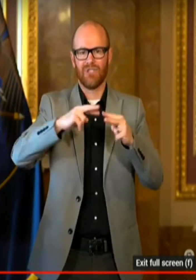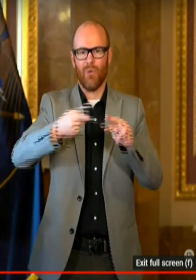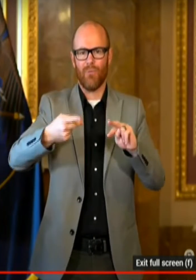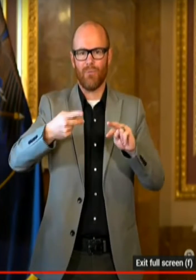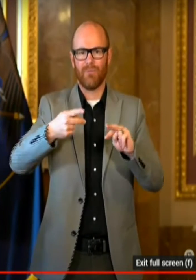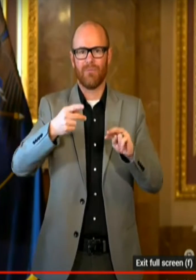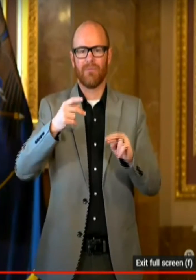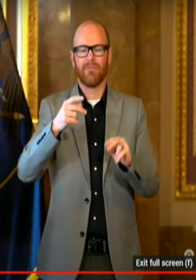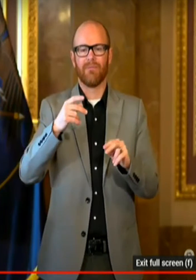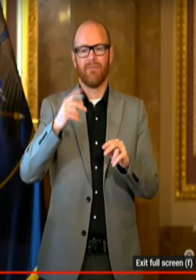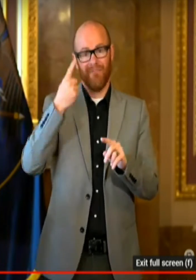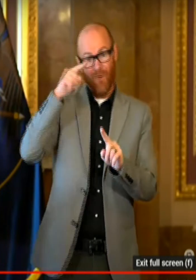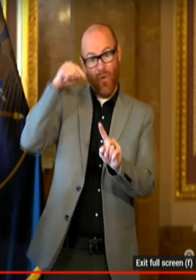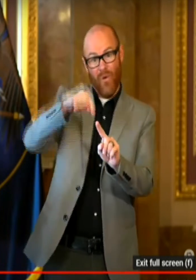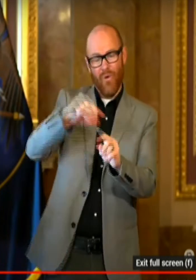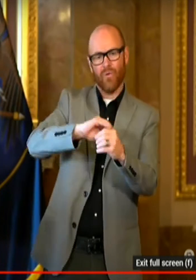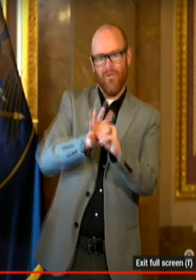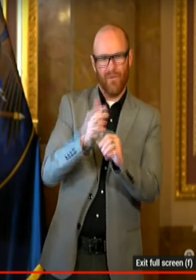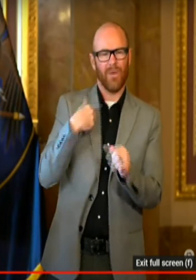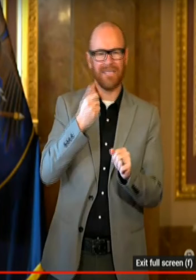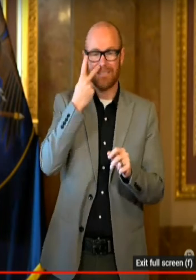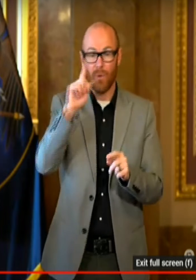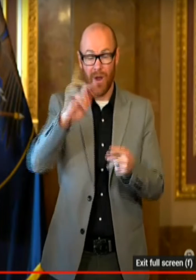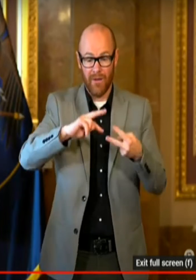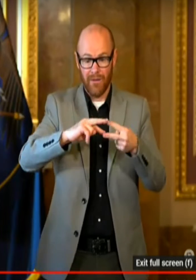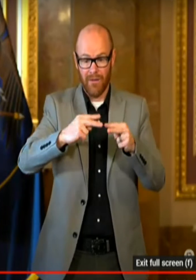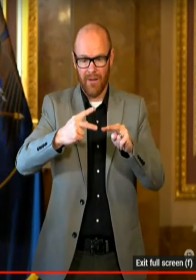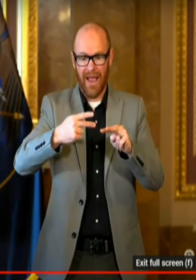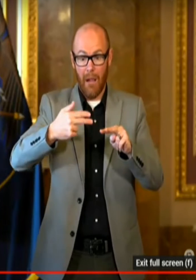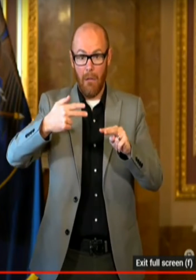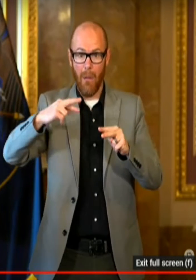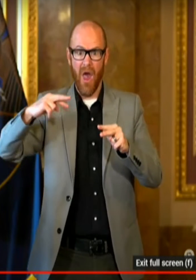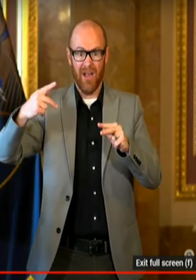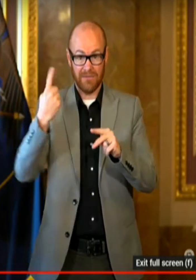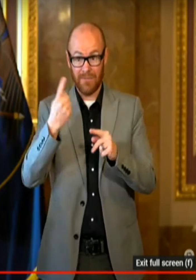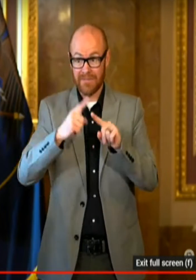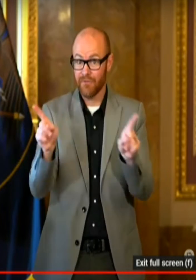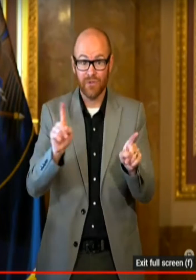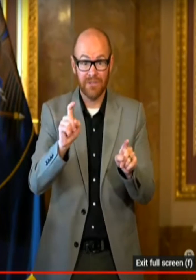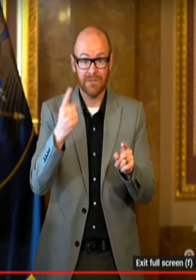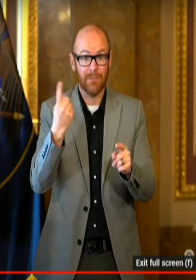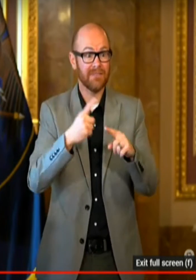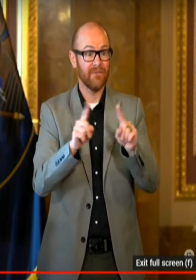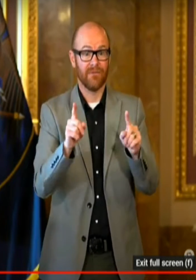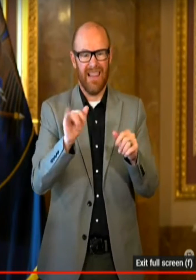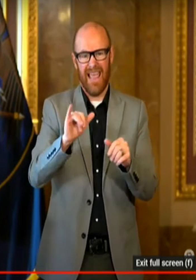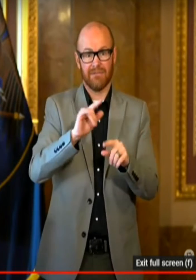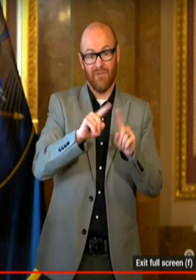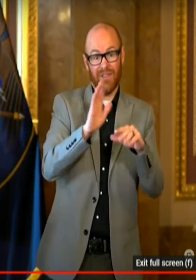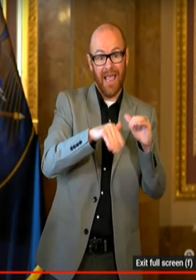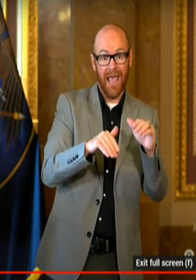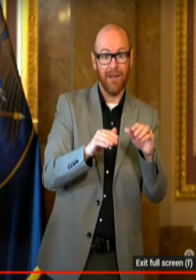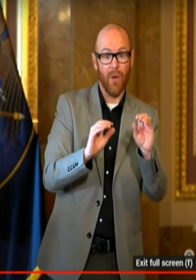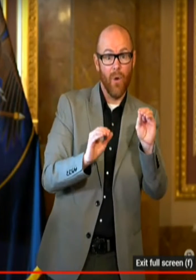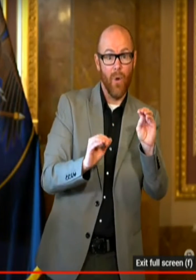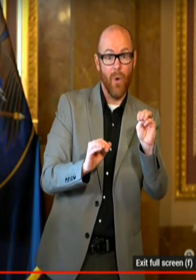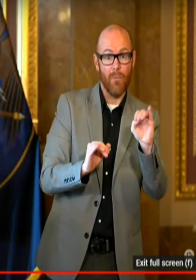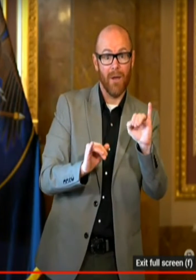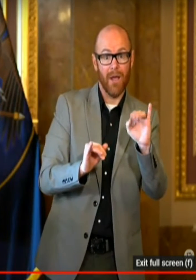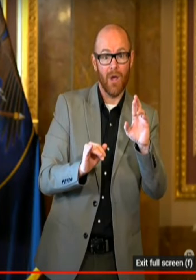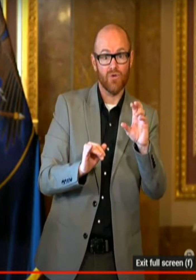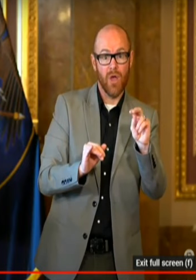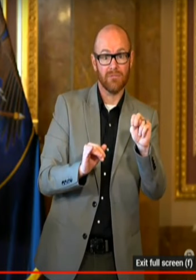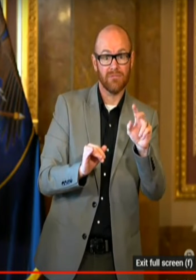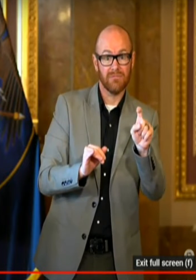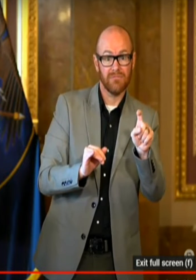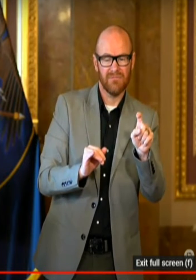which allows us to know what is the new virus circulating in our state? Is something new coming in? And of course, we're going to be keeping watch of what's happening around the